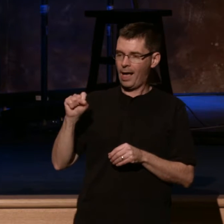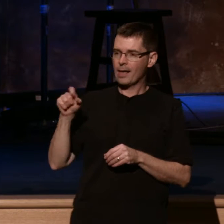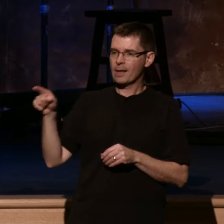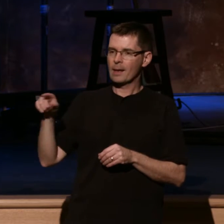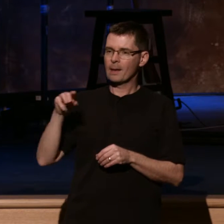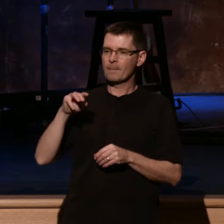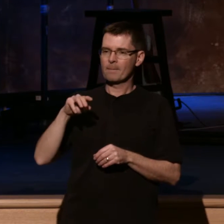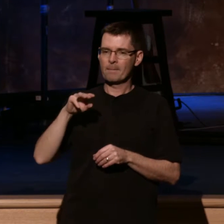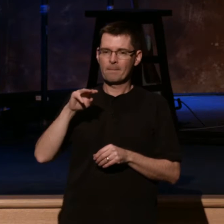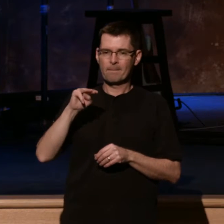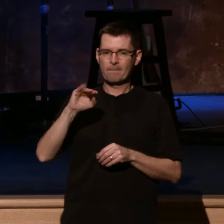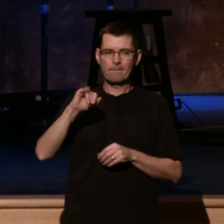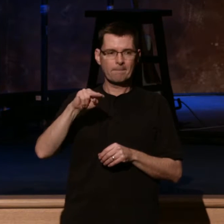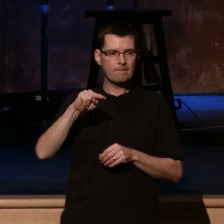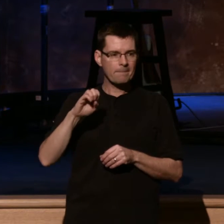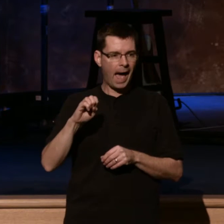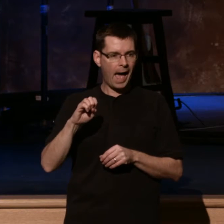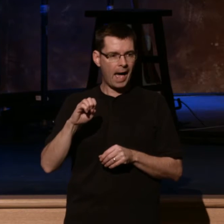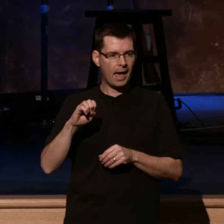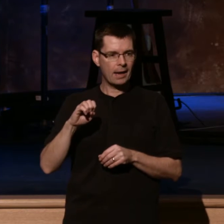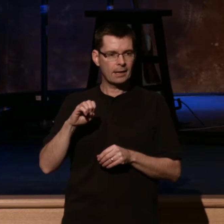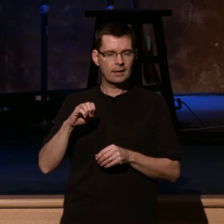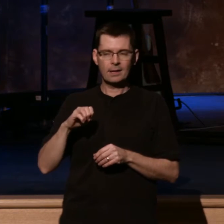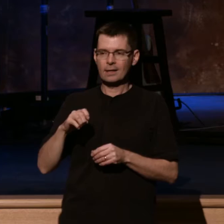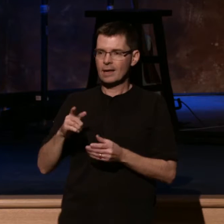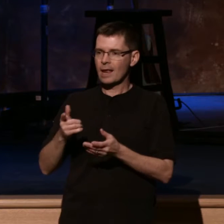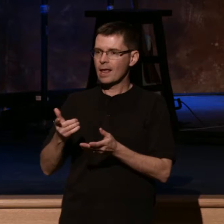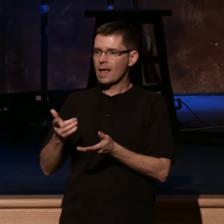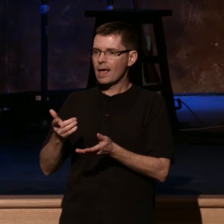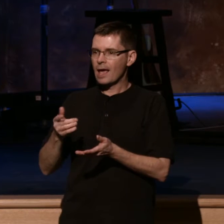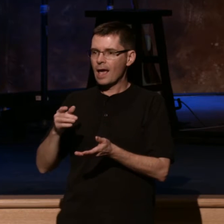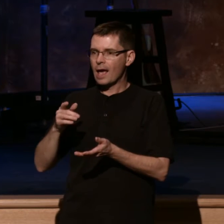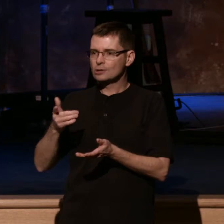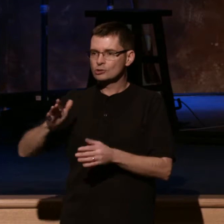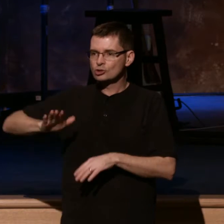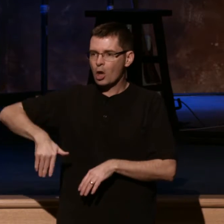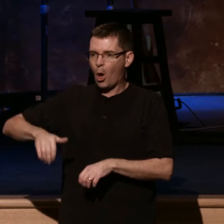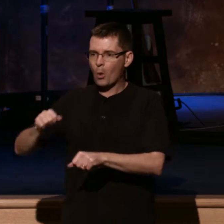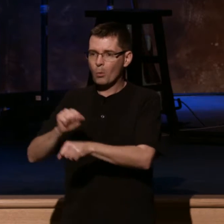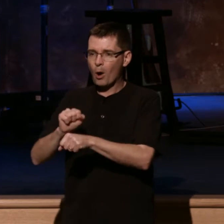they cleaned up their language, and the horses couldn't understand their commands anymore. They had to be retrained.